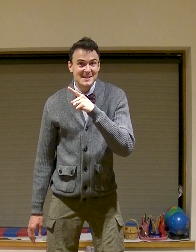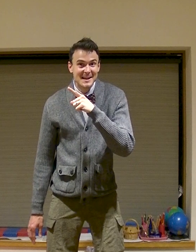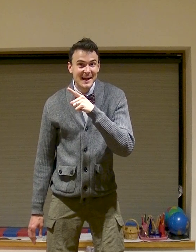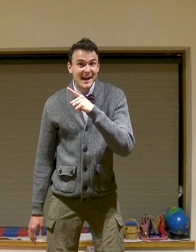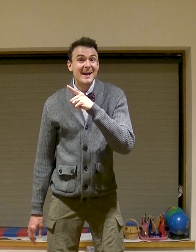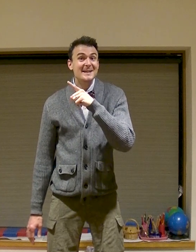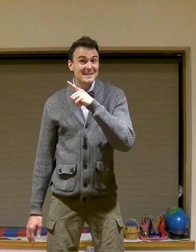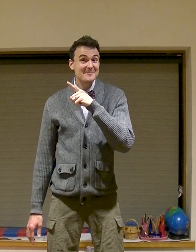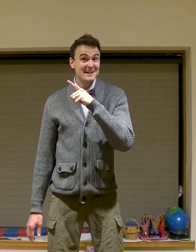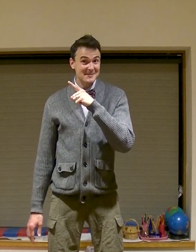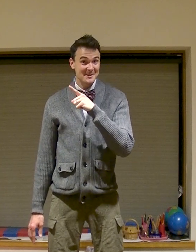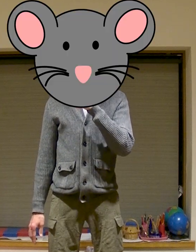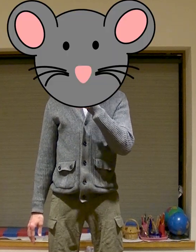squeak squeak